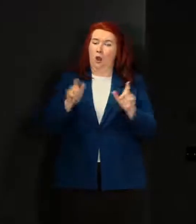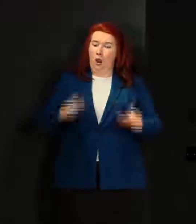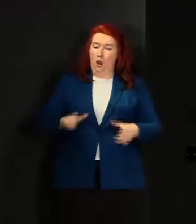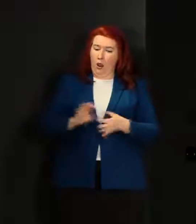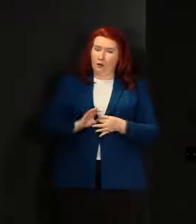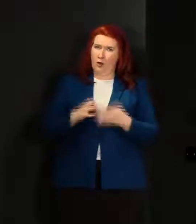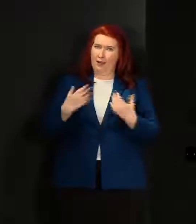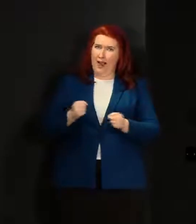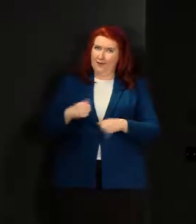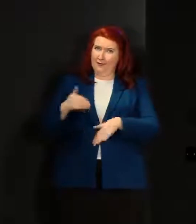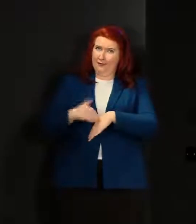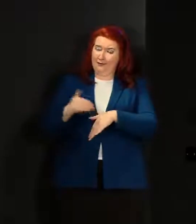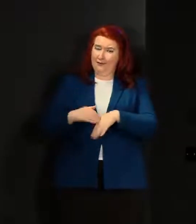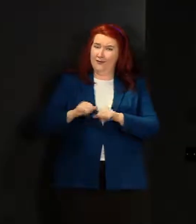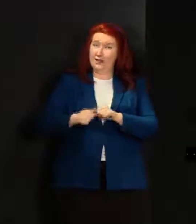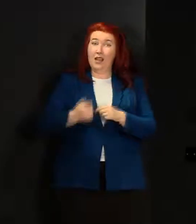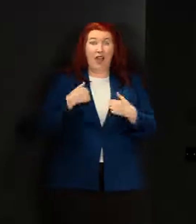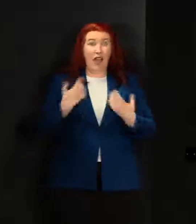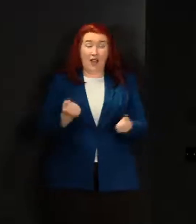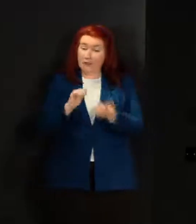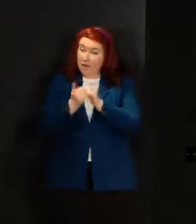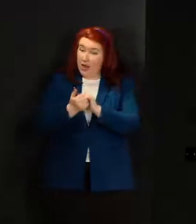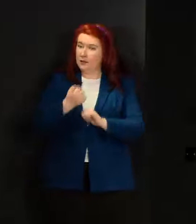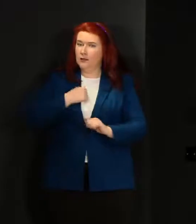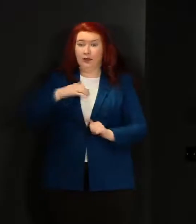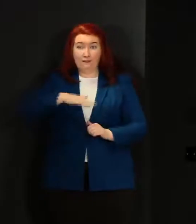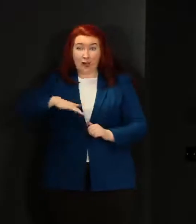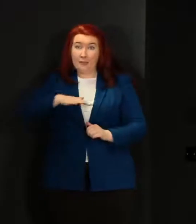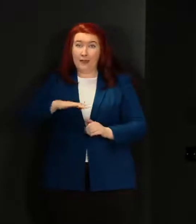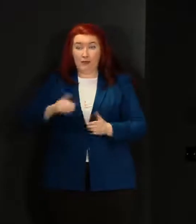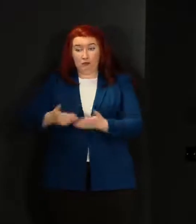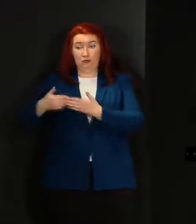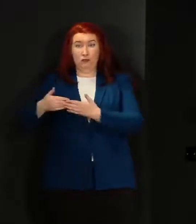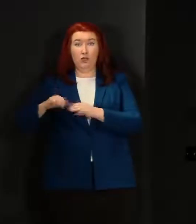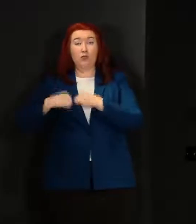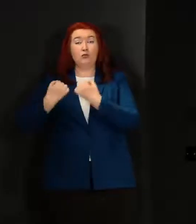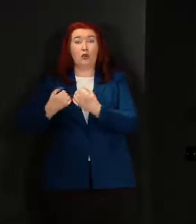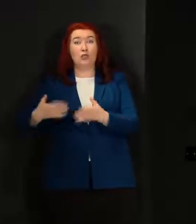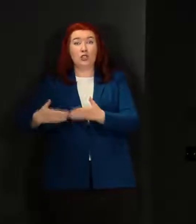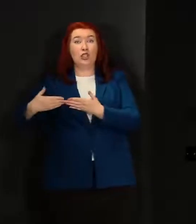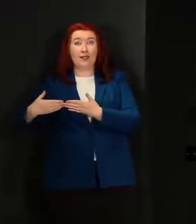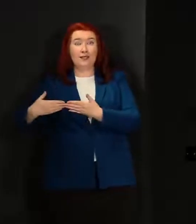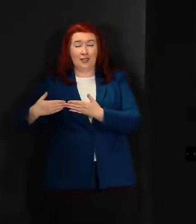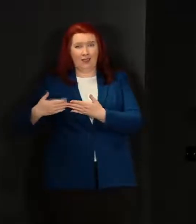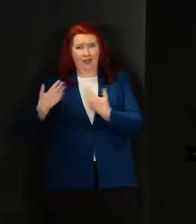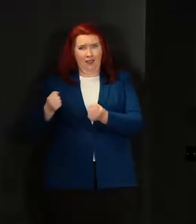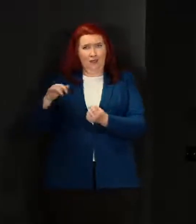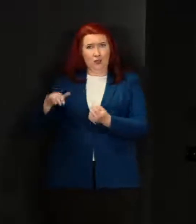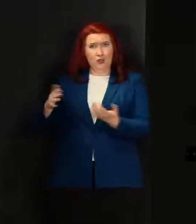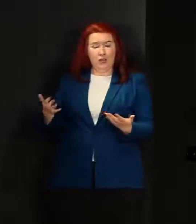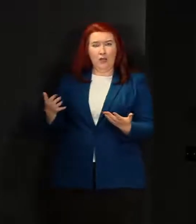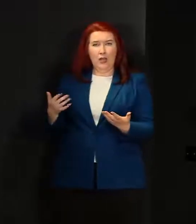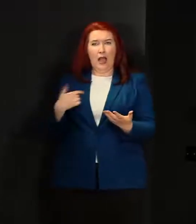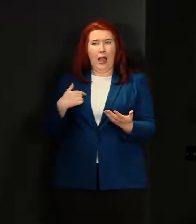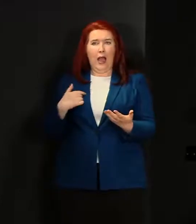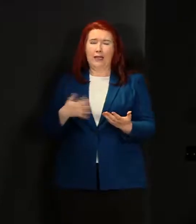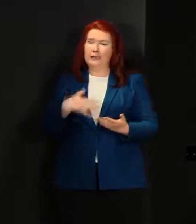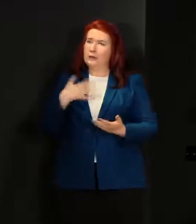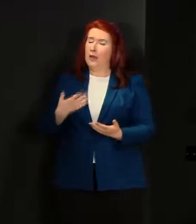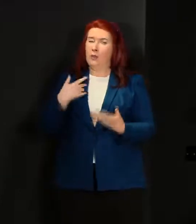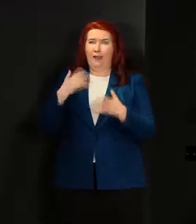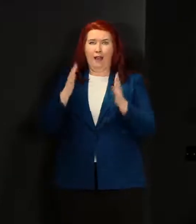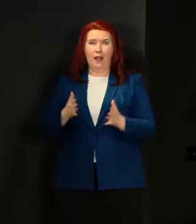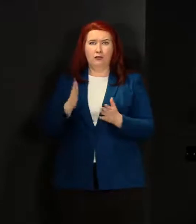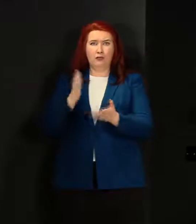I worry about the Shielded group I have friends and family in the Shielded group and I don't like the fact that we've had to be so draconian with the